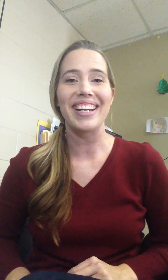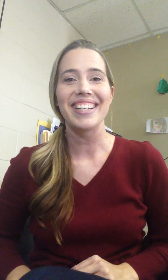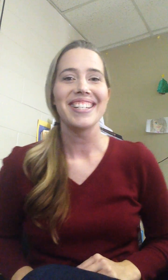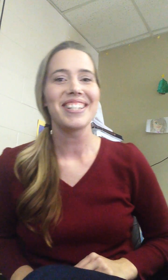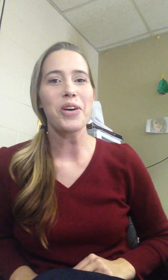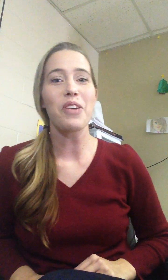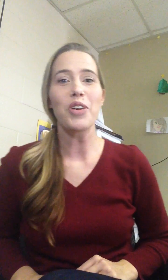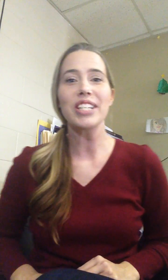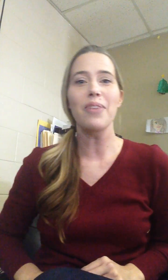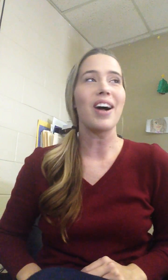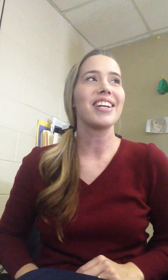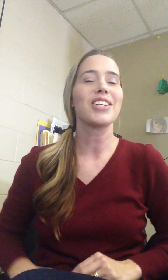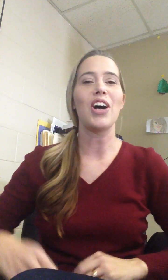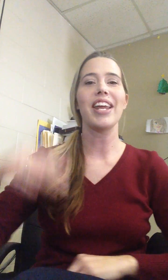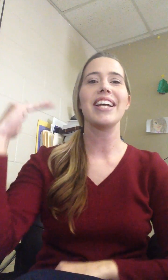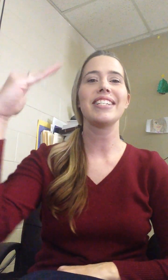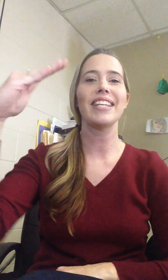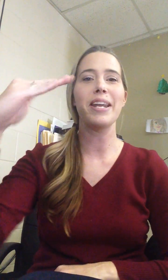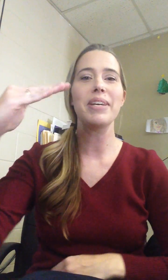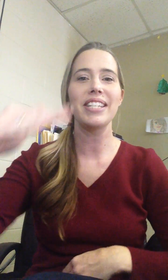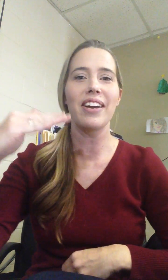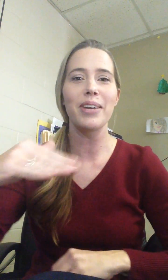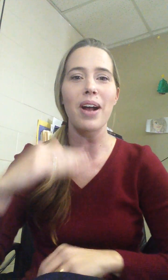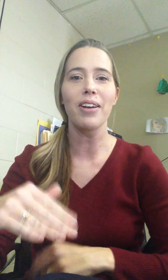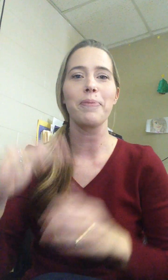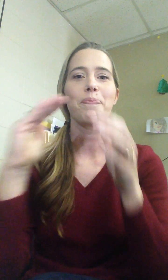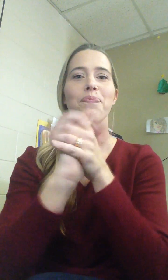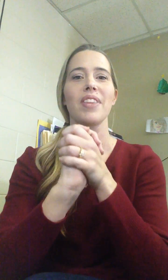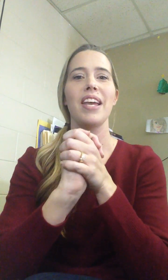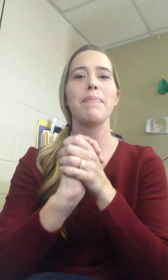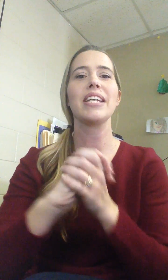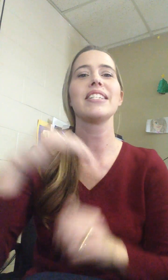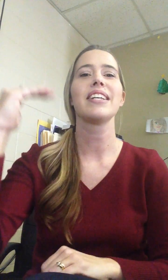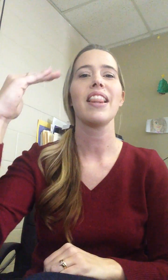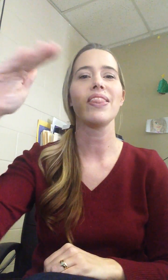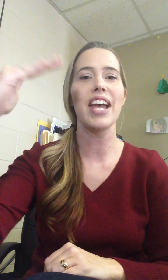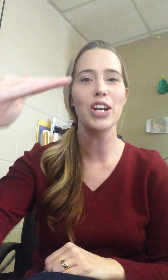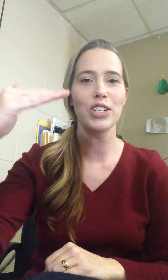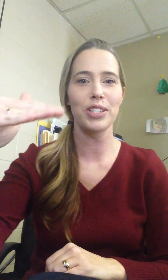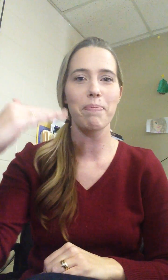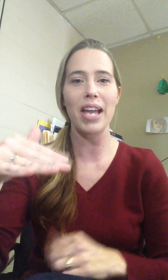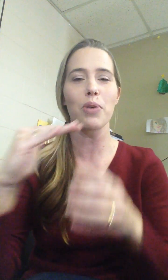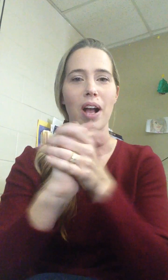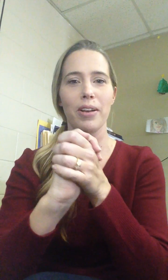so the first kind of rock is called a sedimentary rock it means layers make a rock